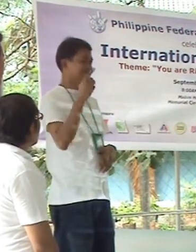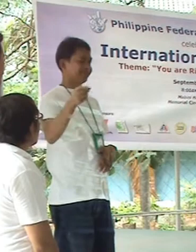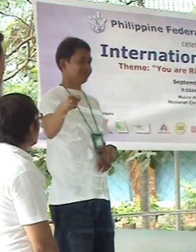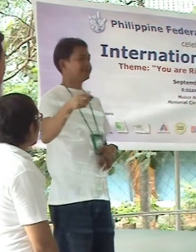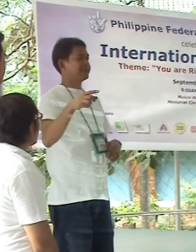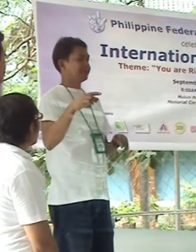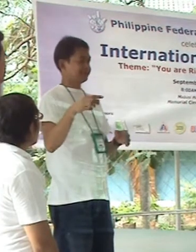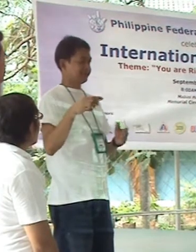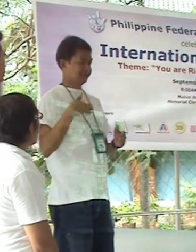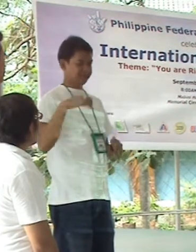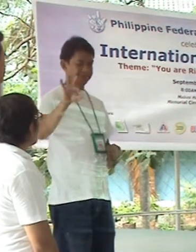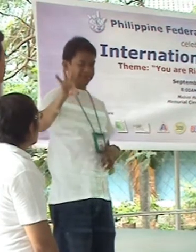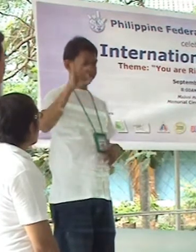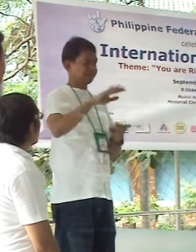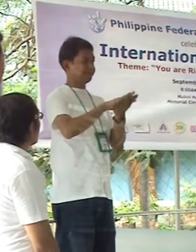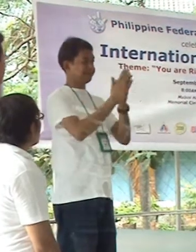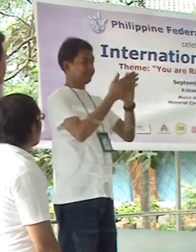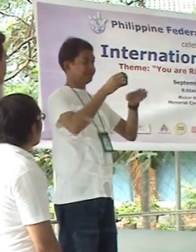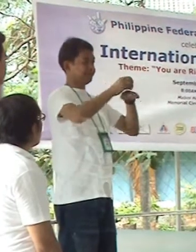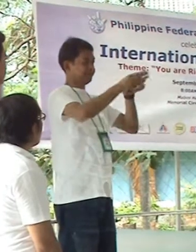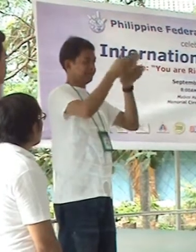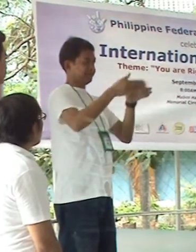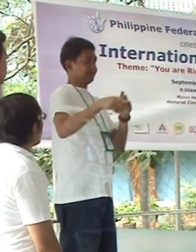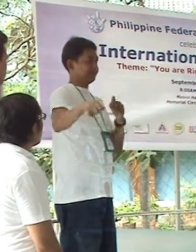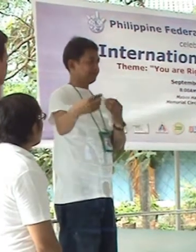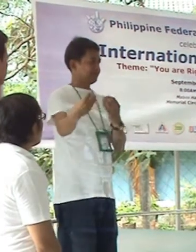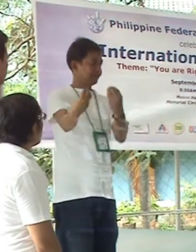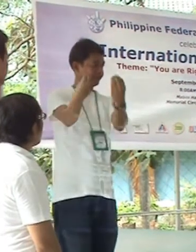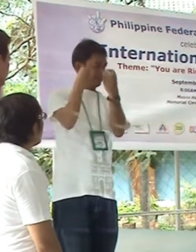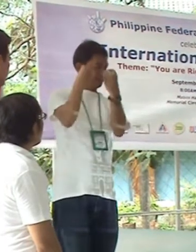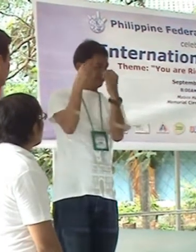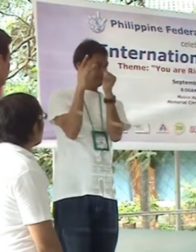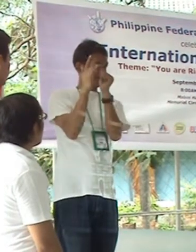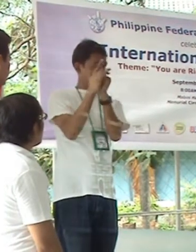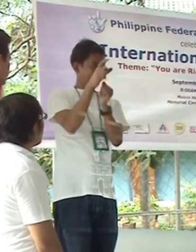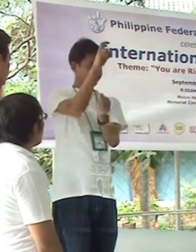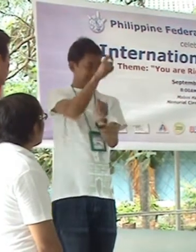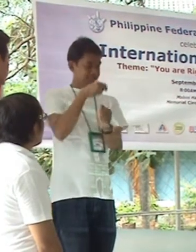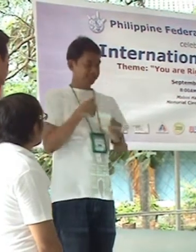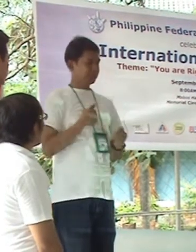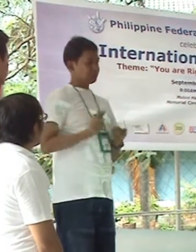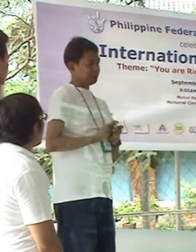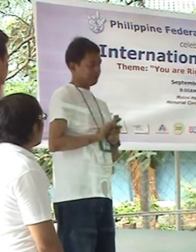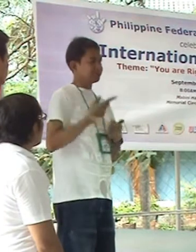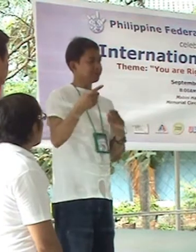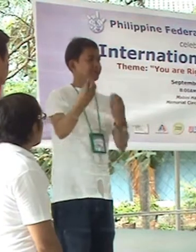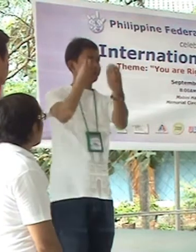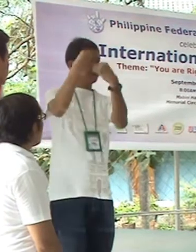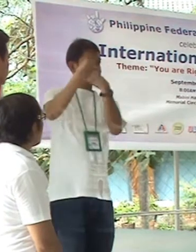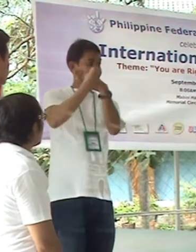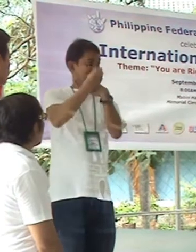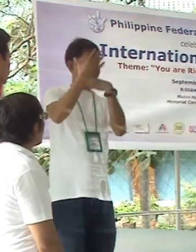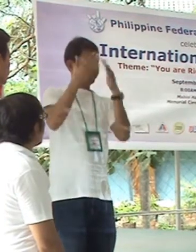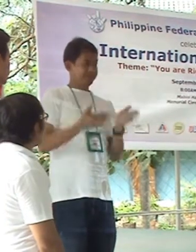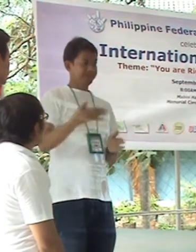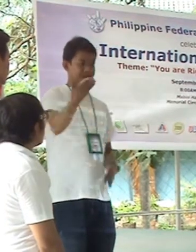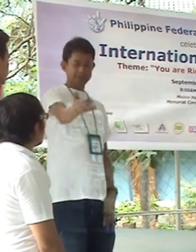so kailangan na si Rafi, so siya din yung advisor. I choose him to advise or